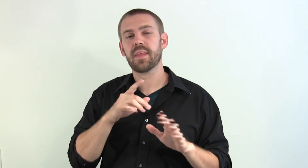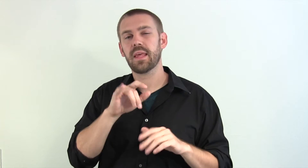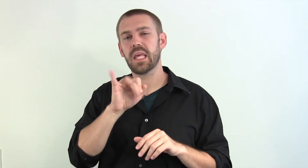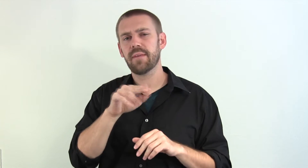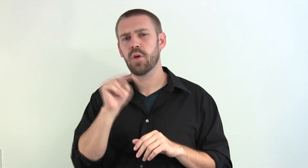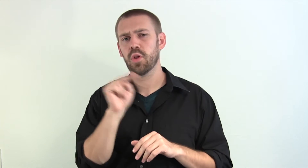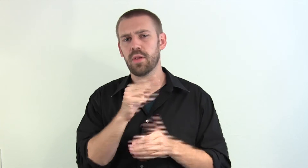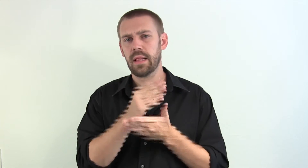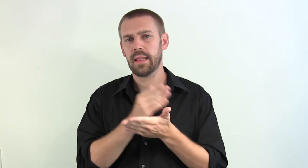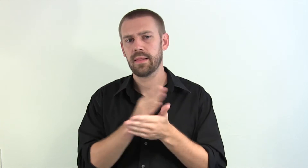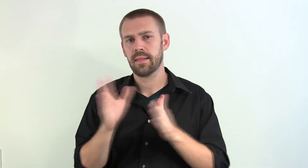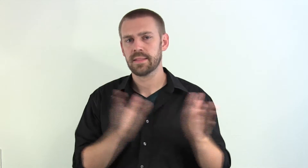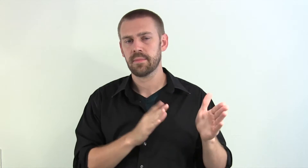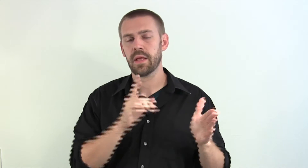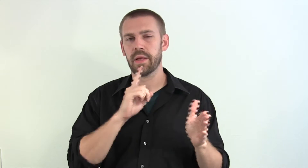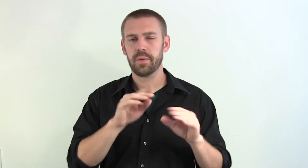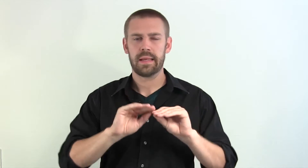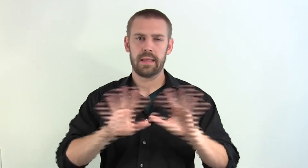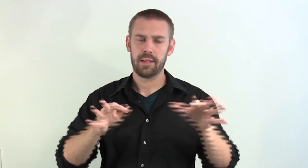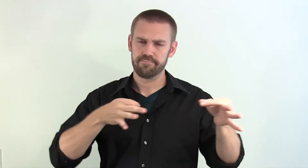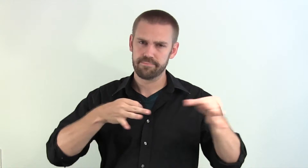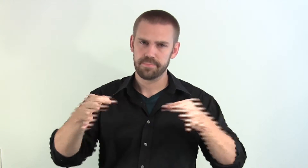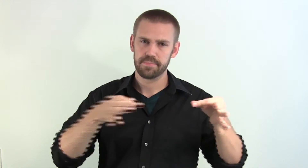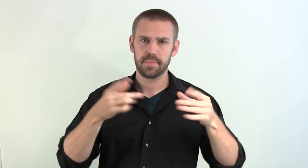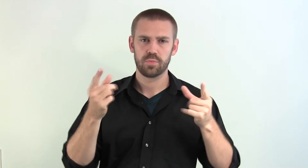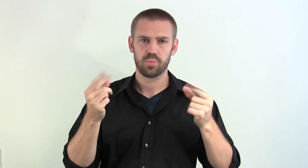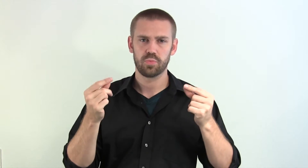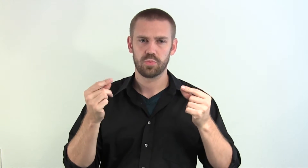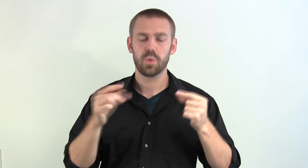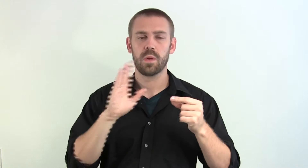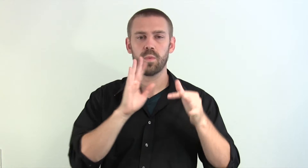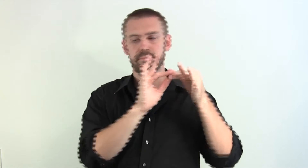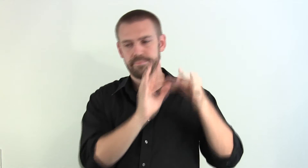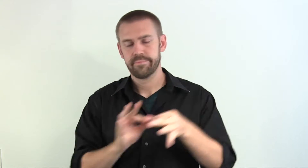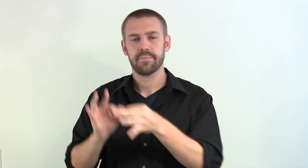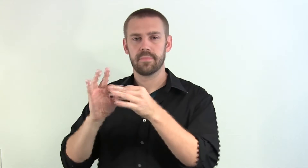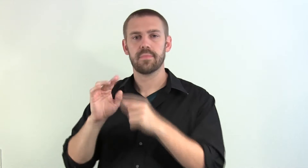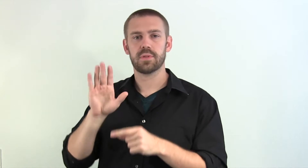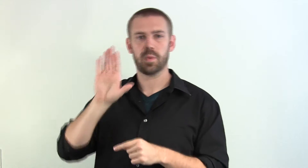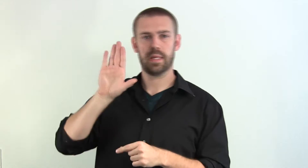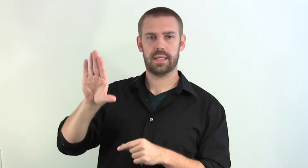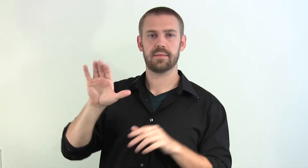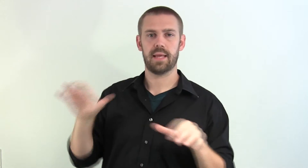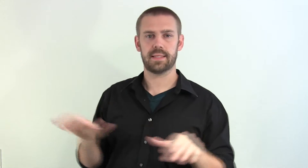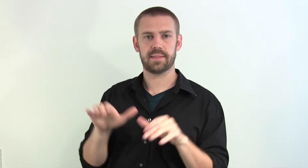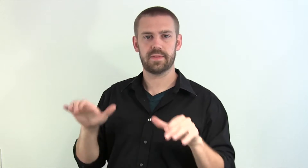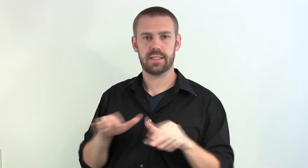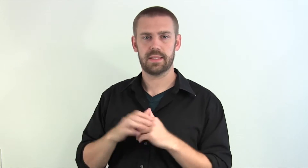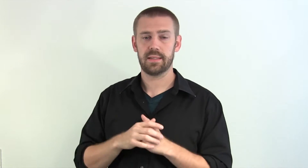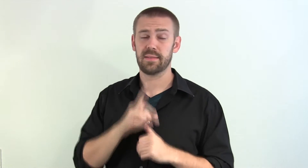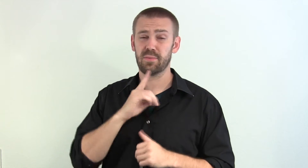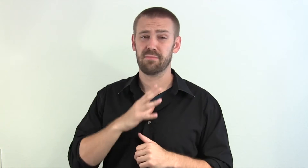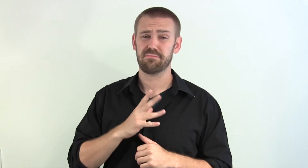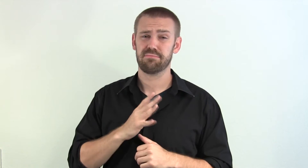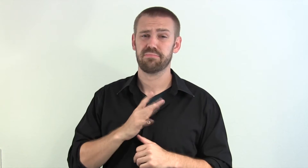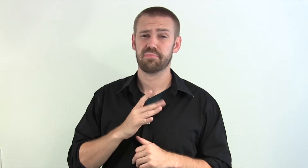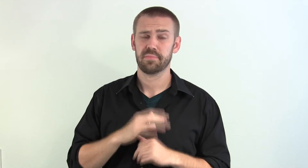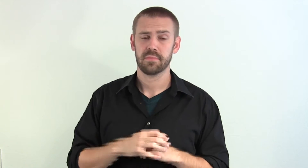If you look in the lesson plan, it very clearly describes what you're supposed to do. And there's a link there that goes directly to his activity. And again, it's